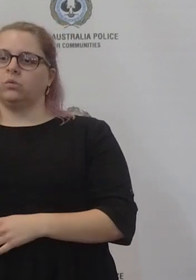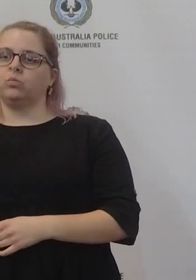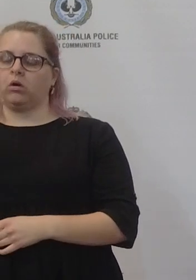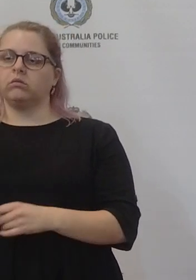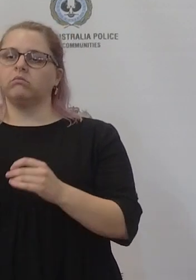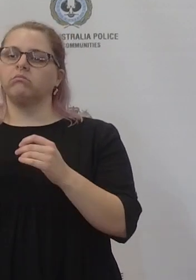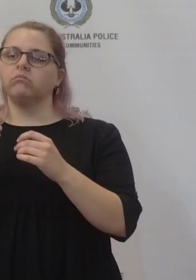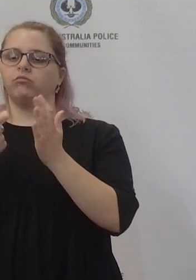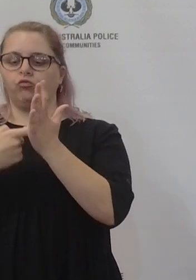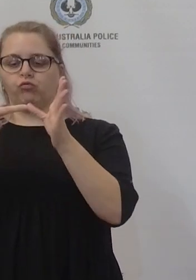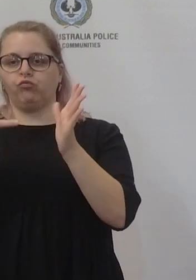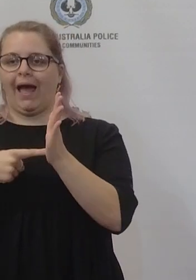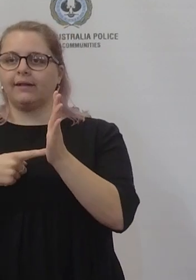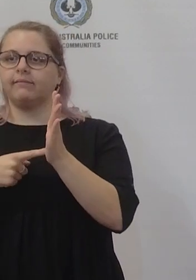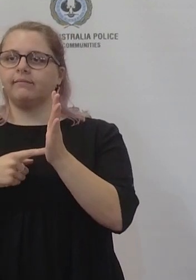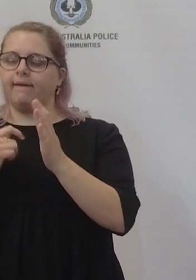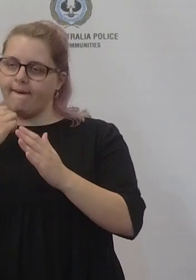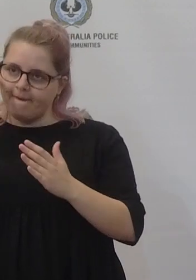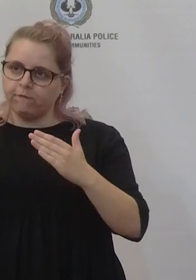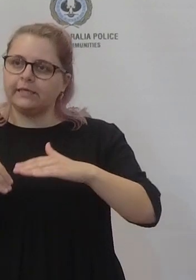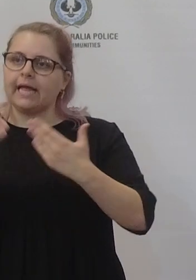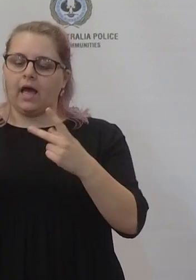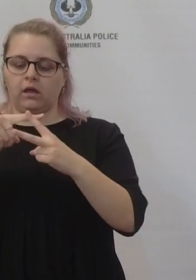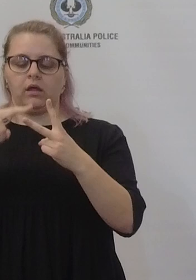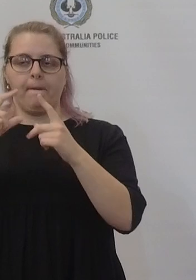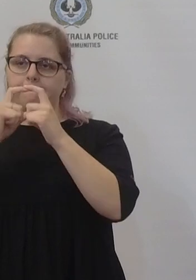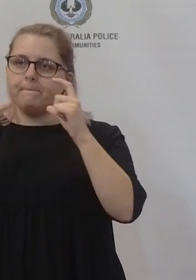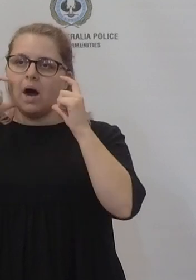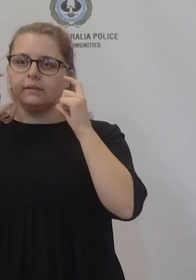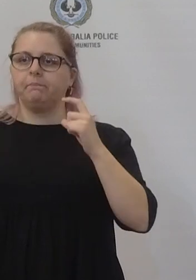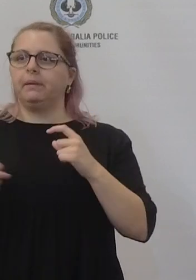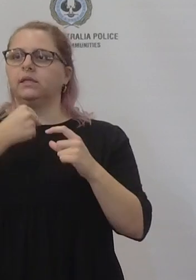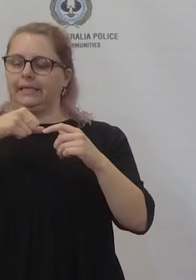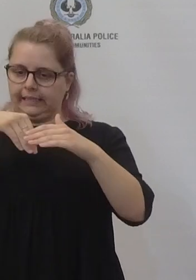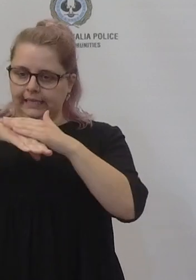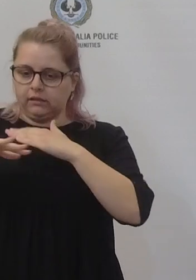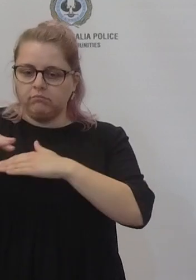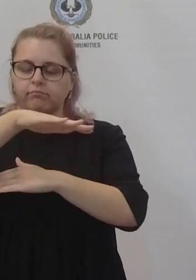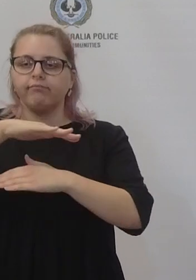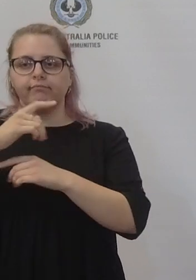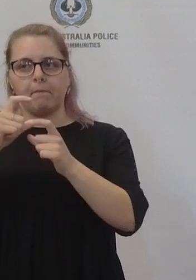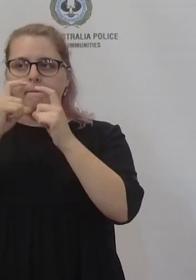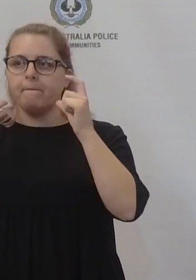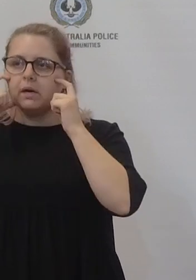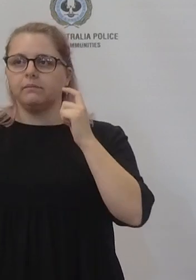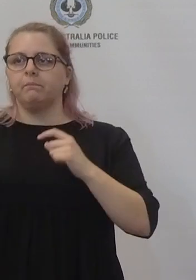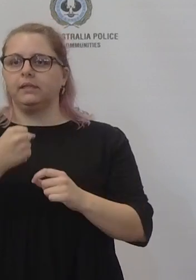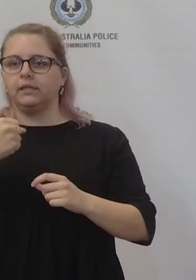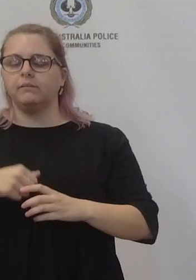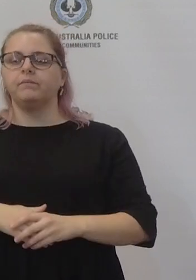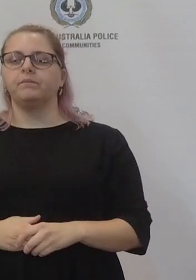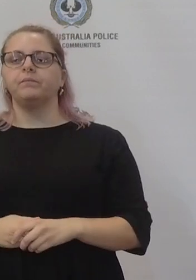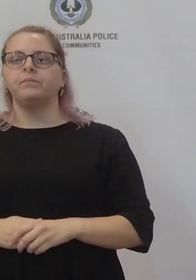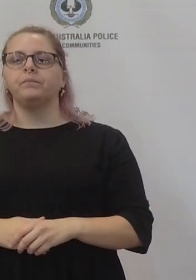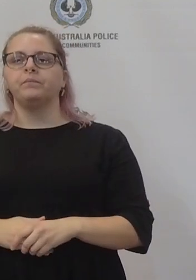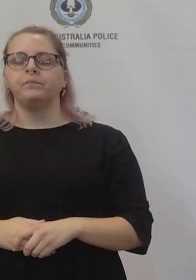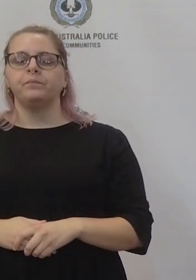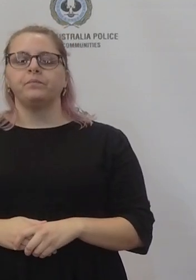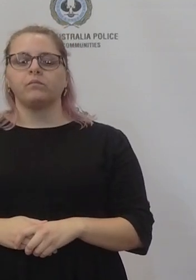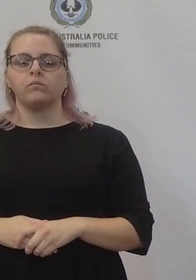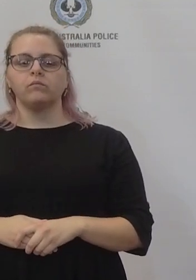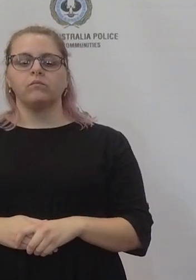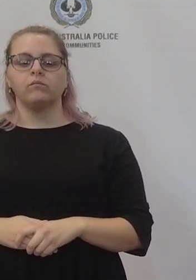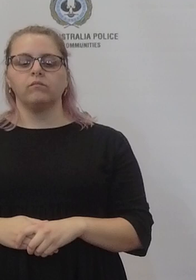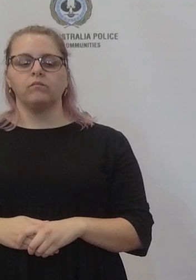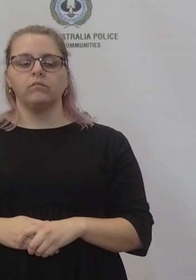take a daily rapid antigen test. There will also be certain settings within the South Australian schools where those